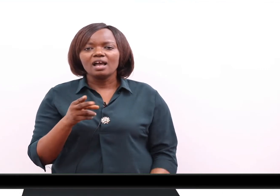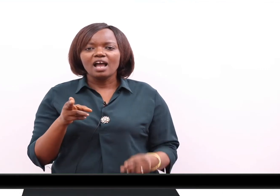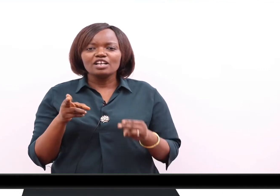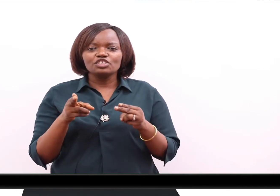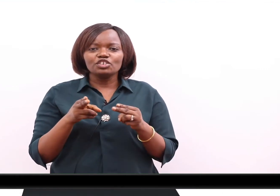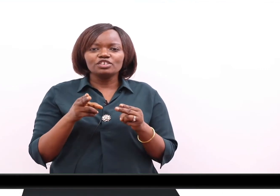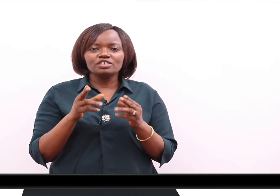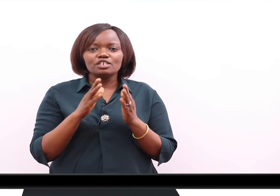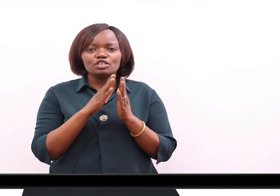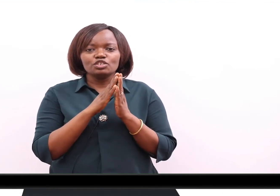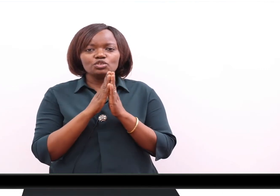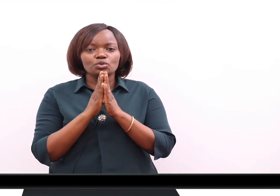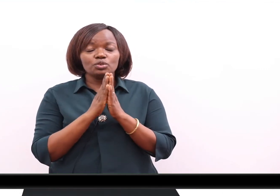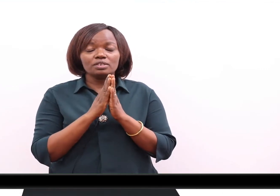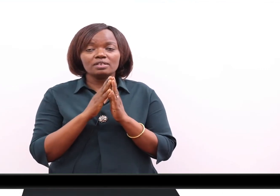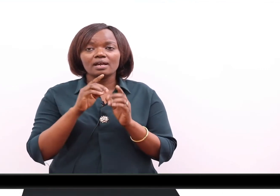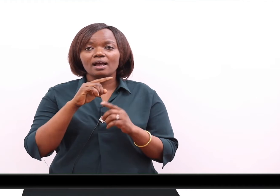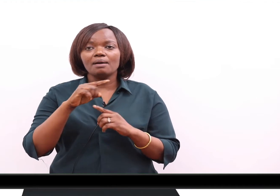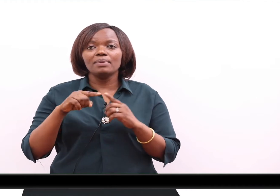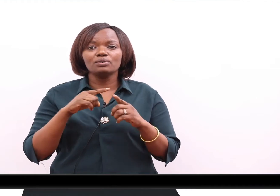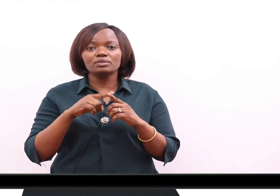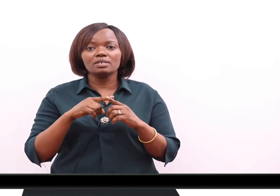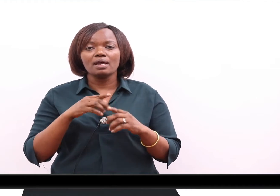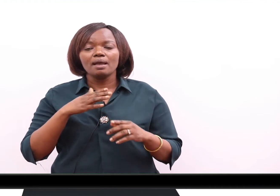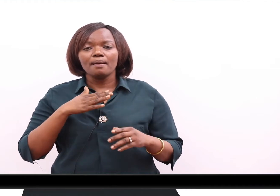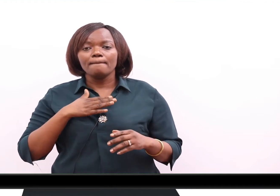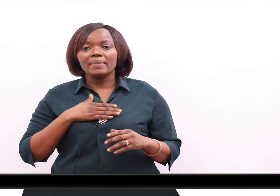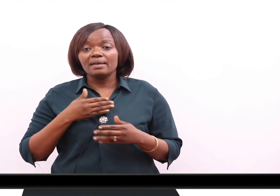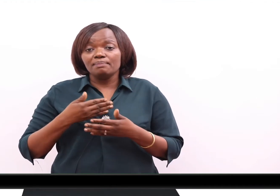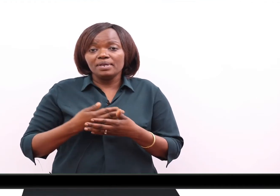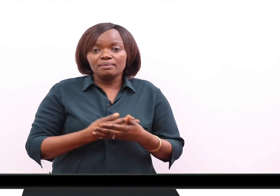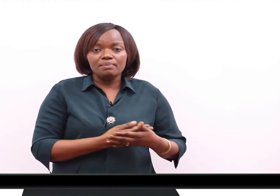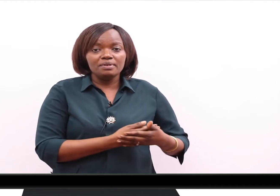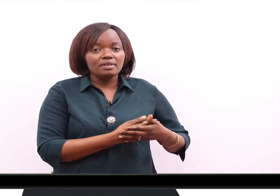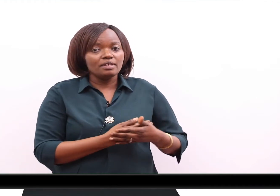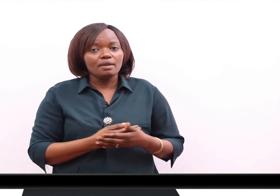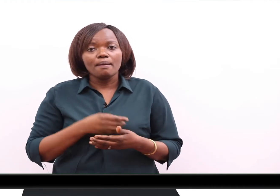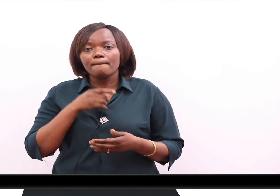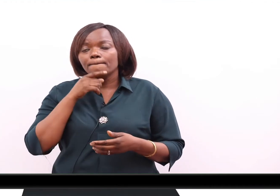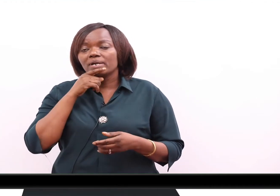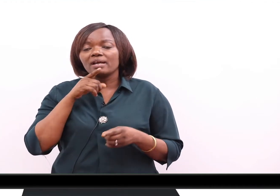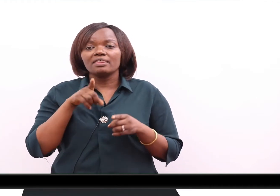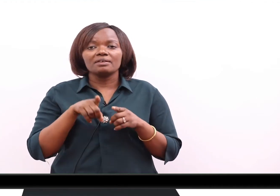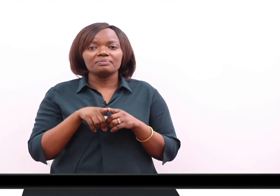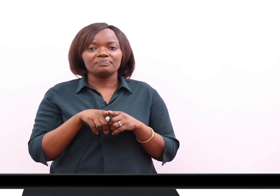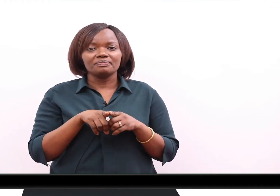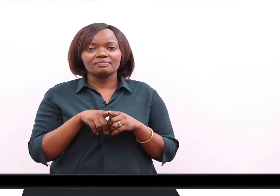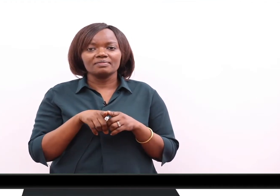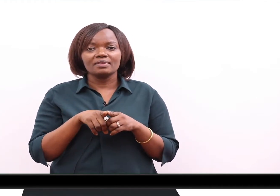a short story about my baby brother.